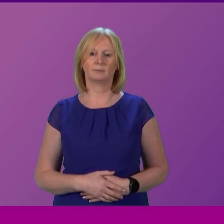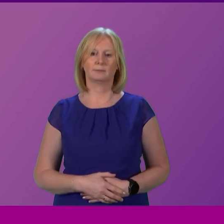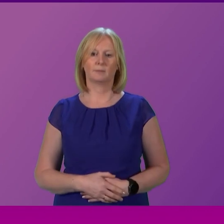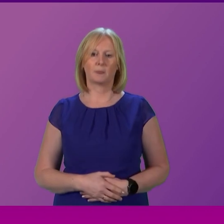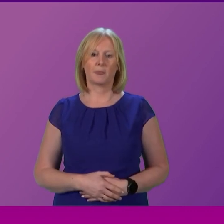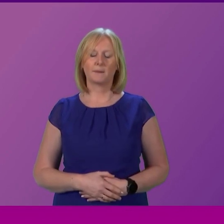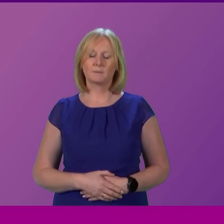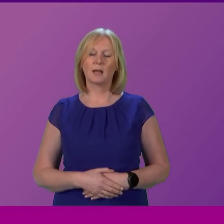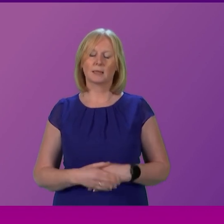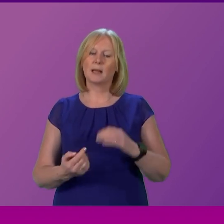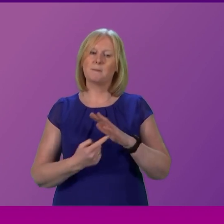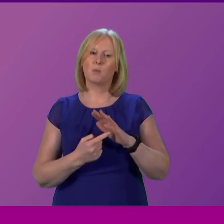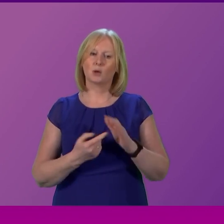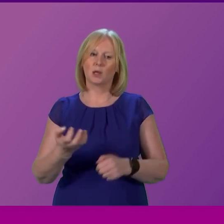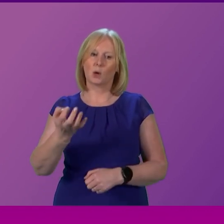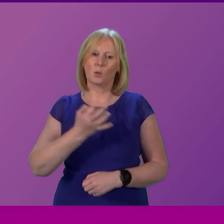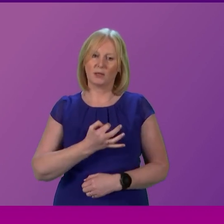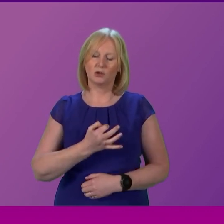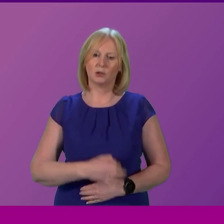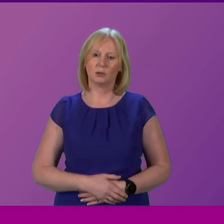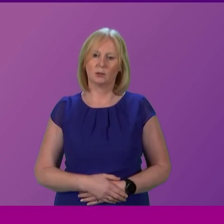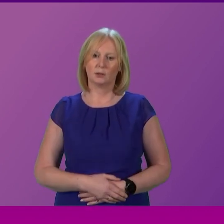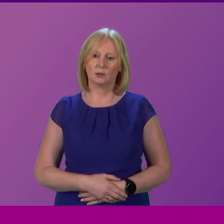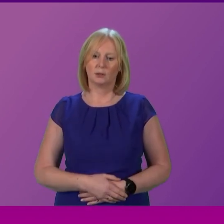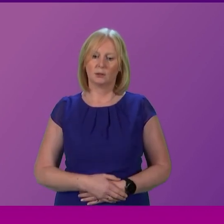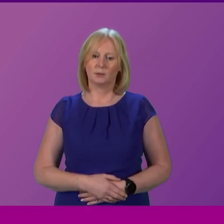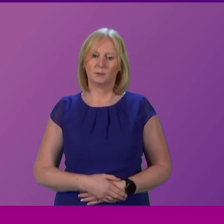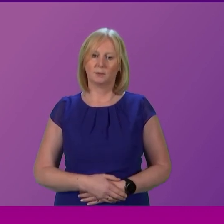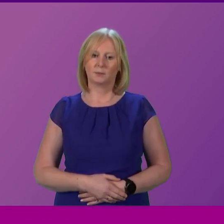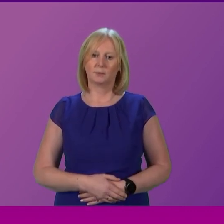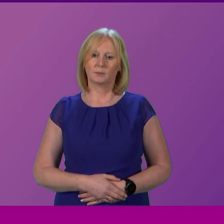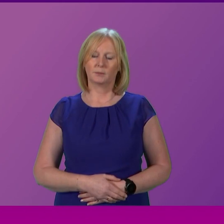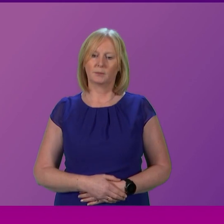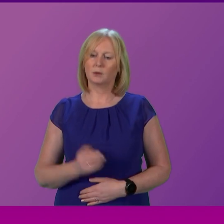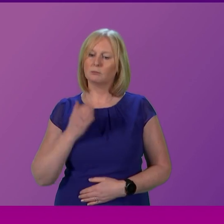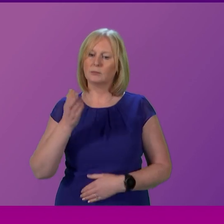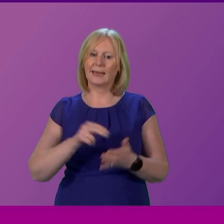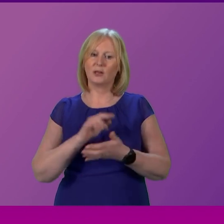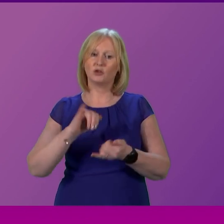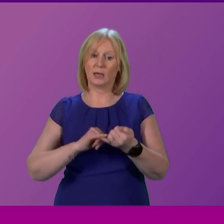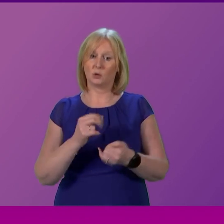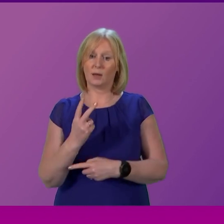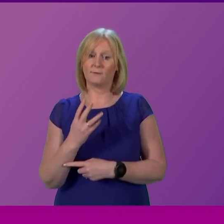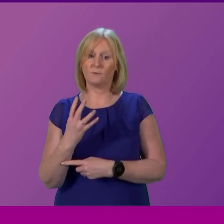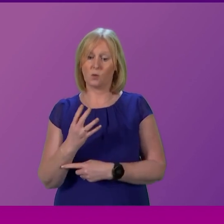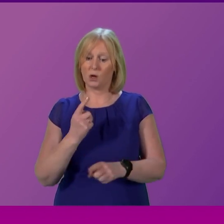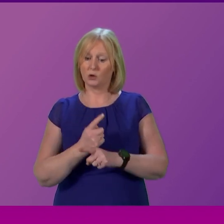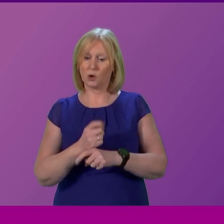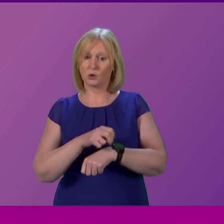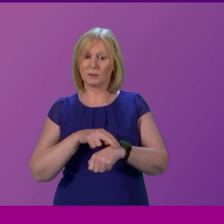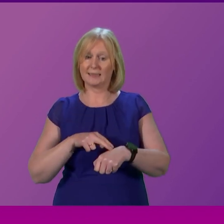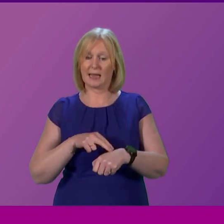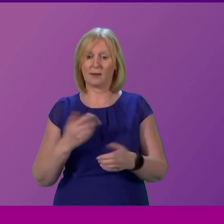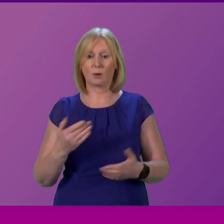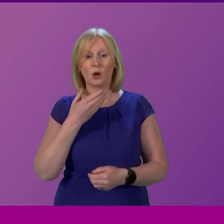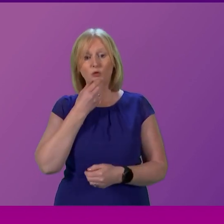an important question I should say I was at NHS 24 I went to speak to staff and meet with staff on Christmas